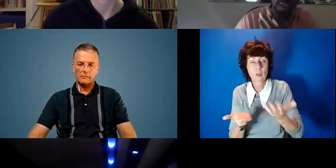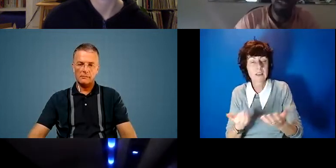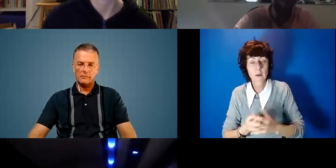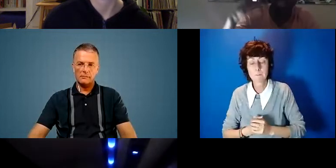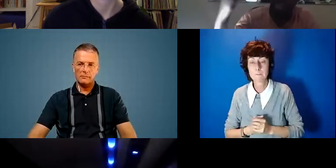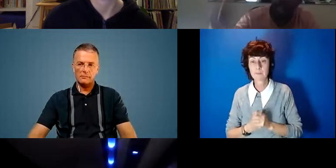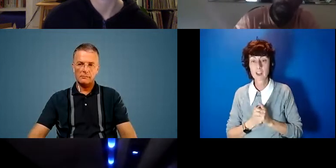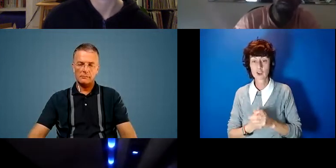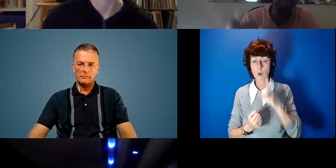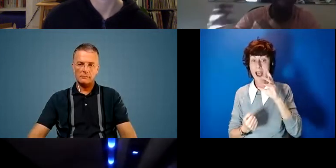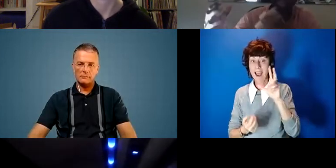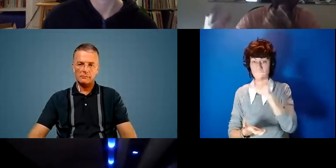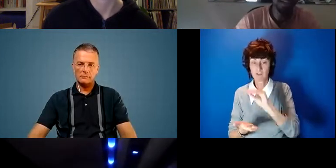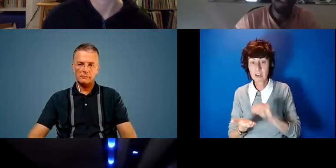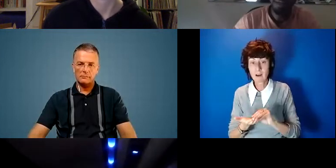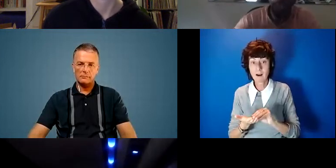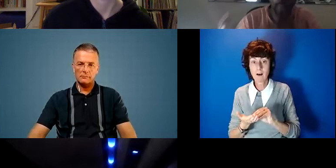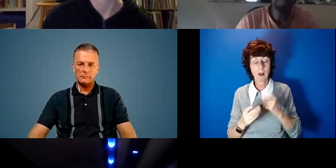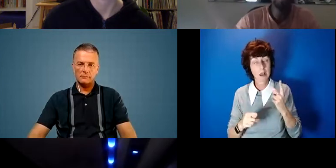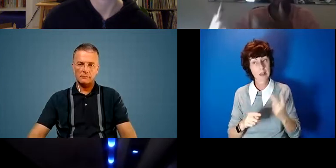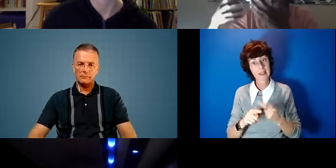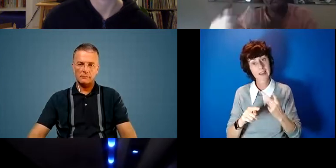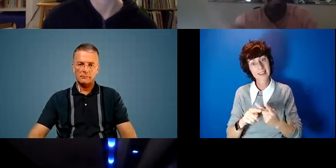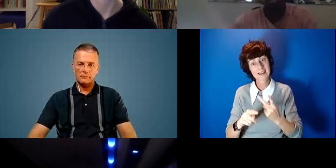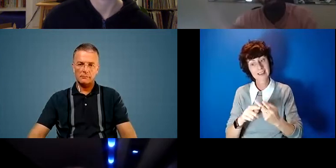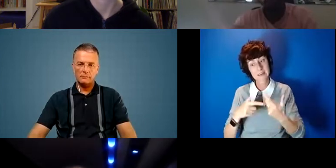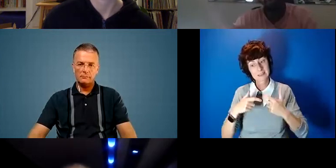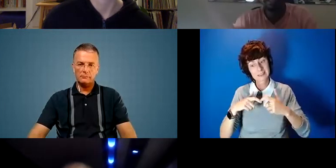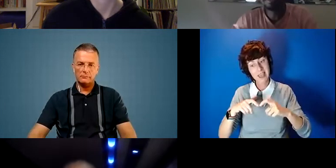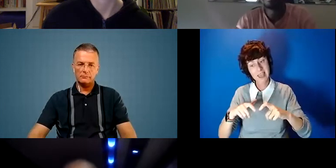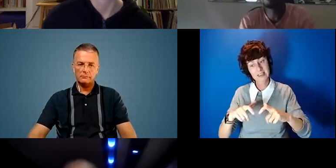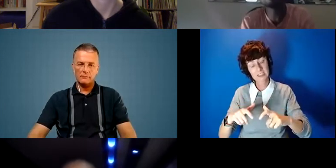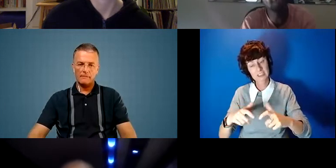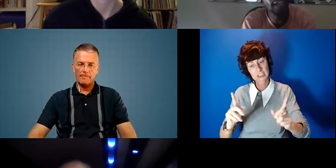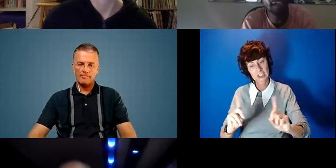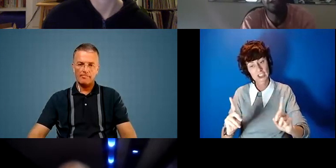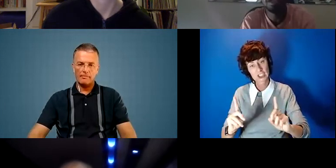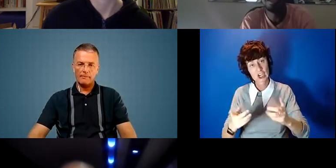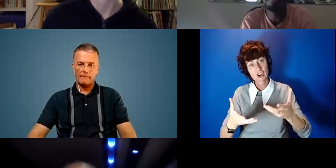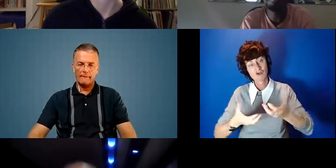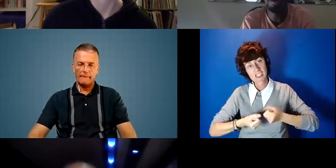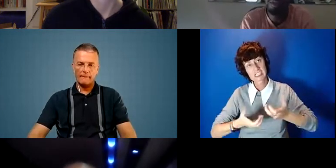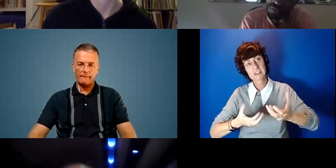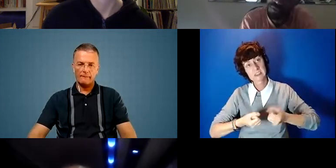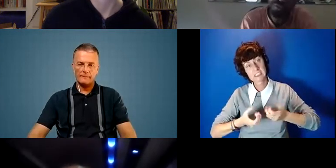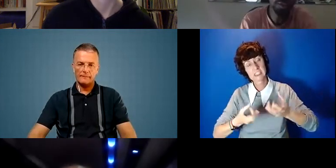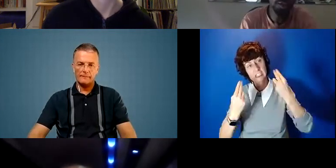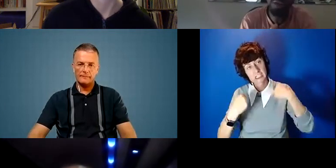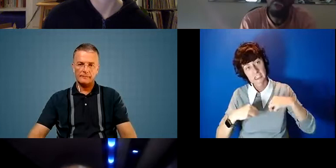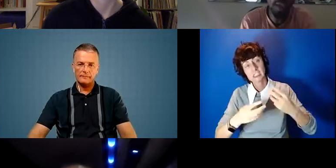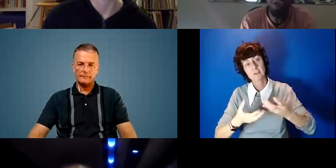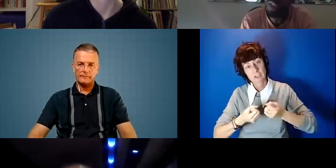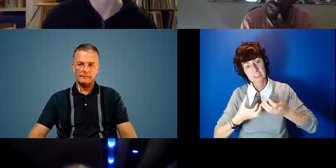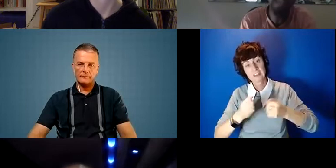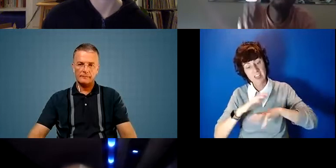Africa time and over again, you know remains at at the receiving end of of